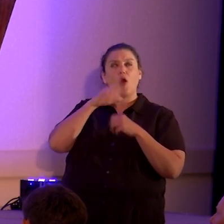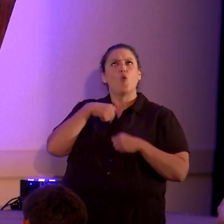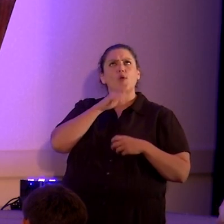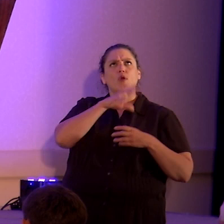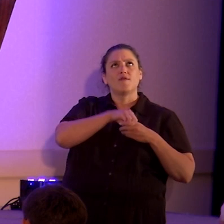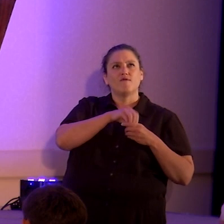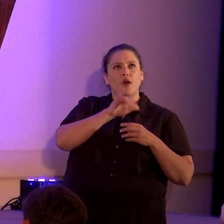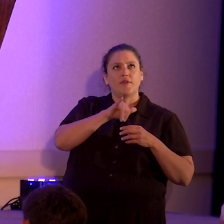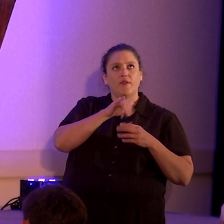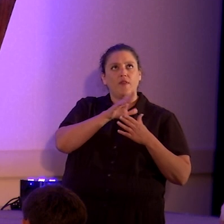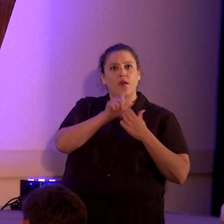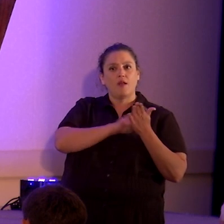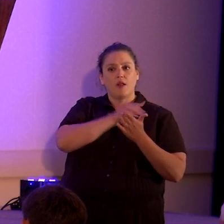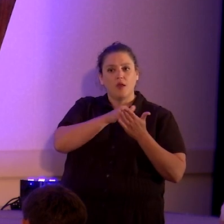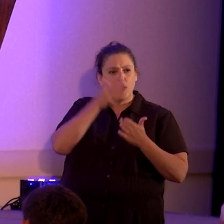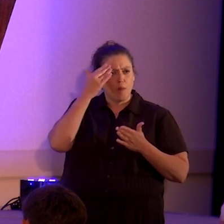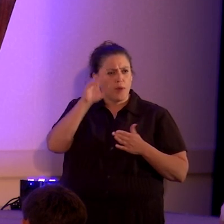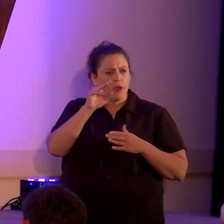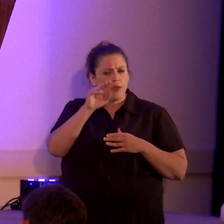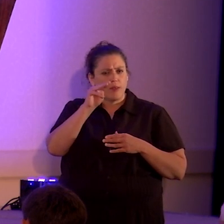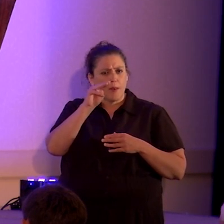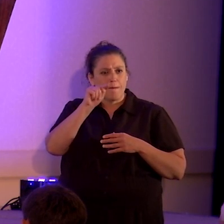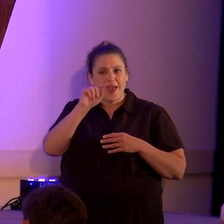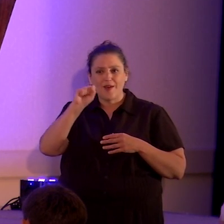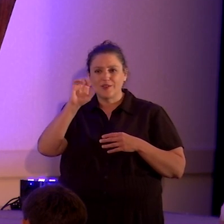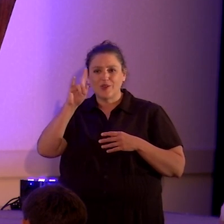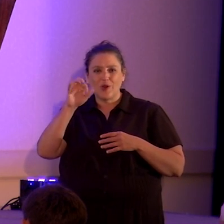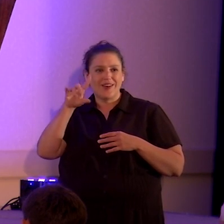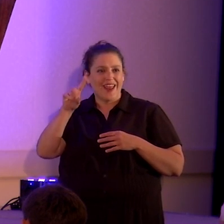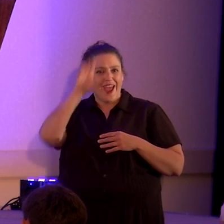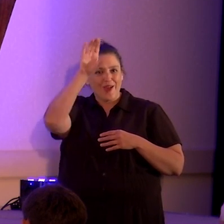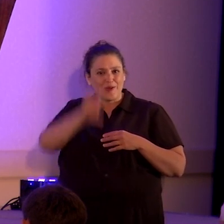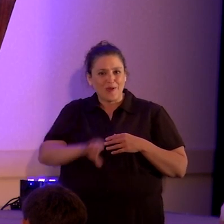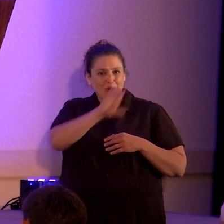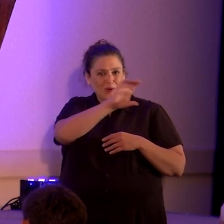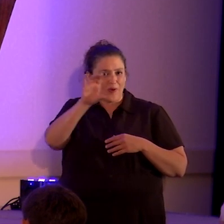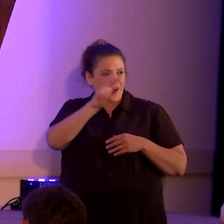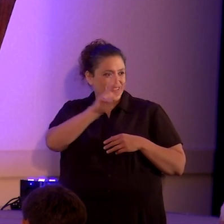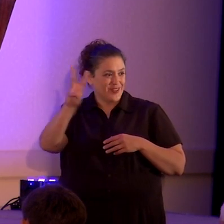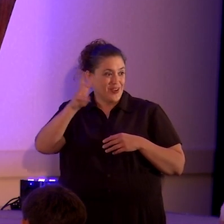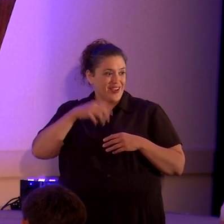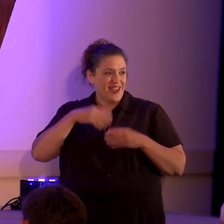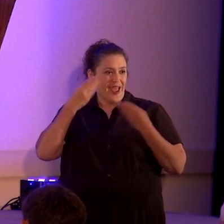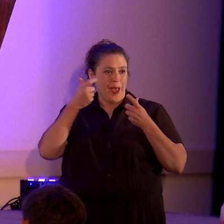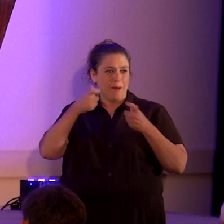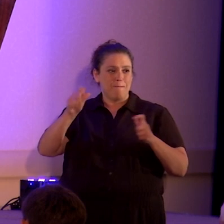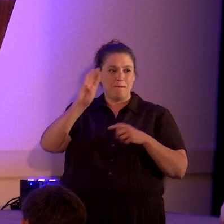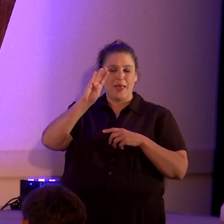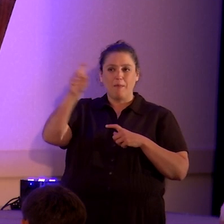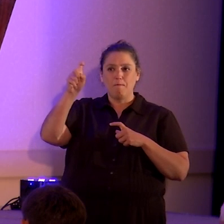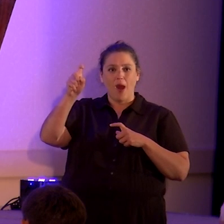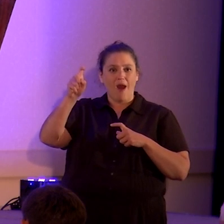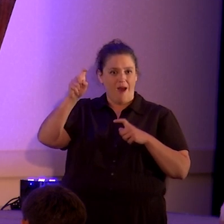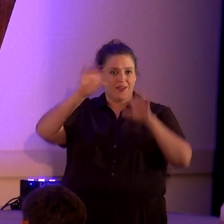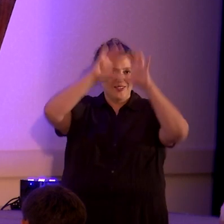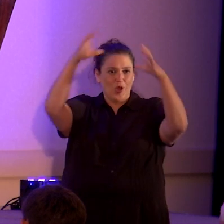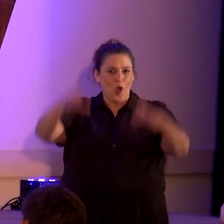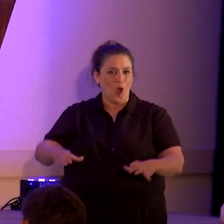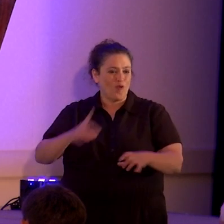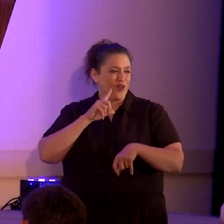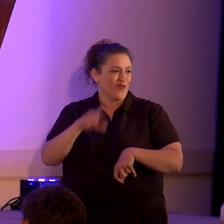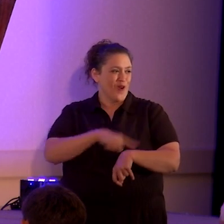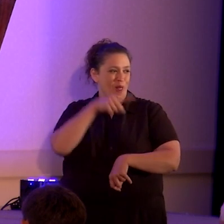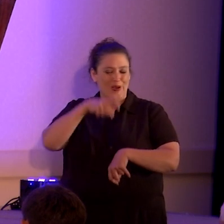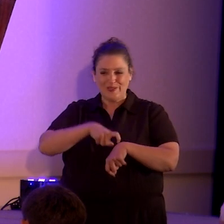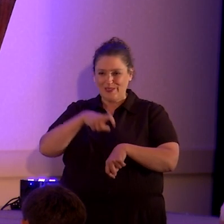anybody's aware of the Mount Soledad cross out west, that had a big box over it for a long period of time. So